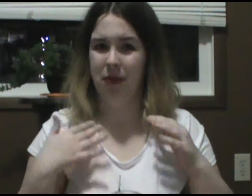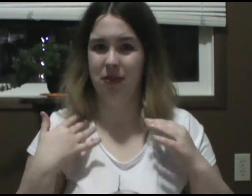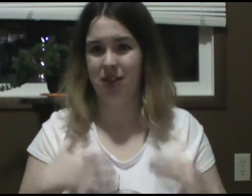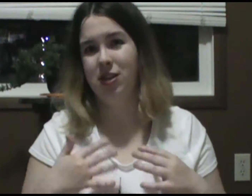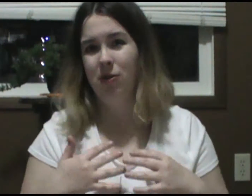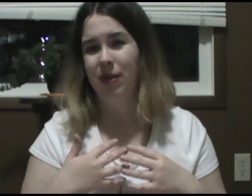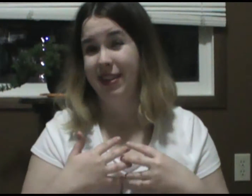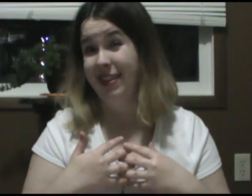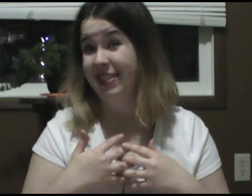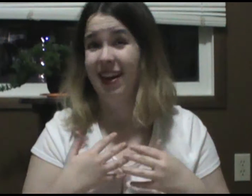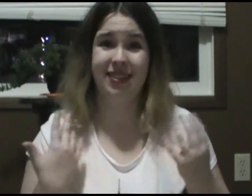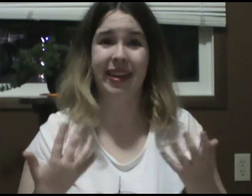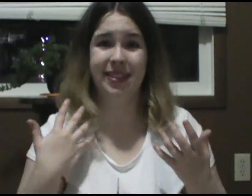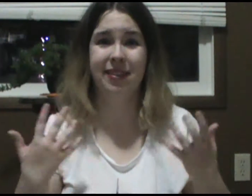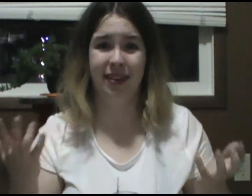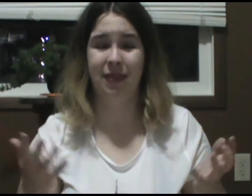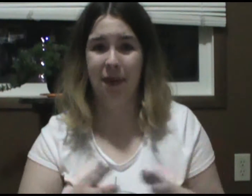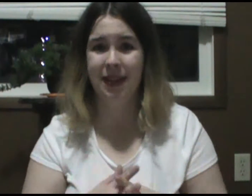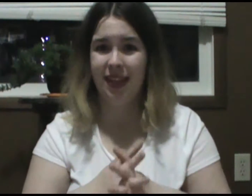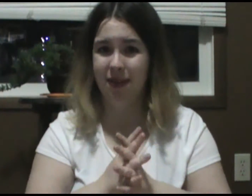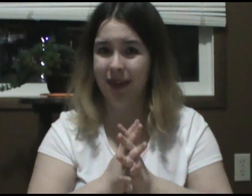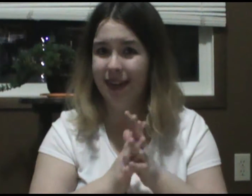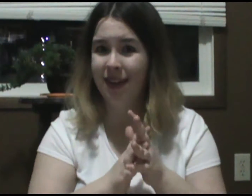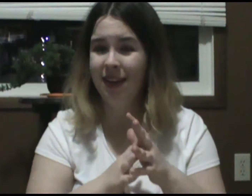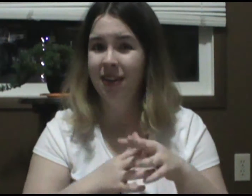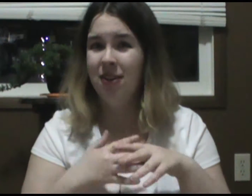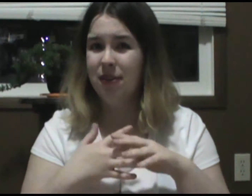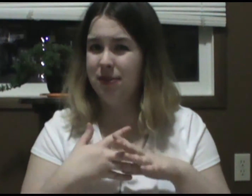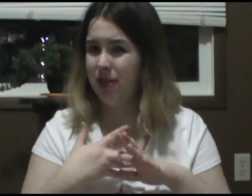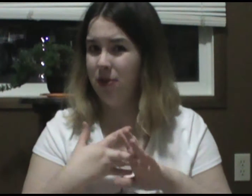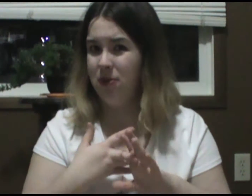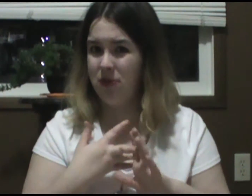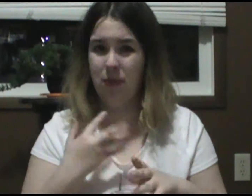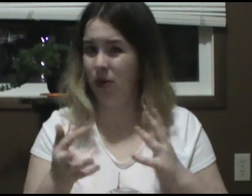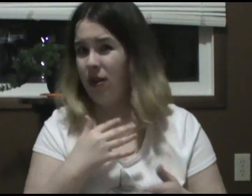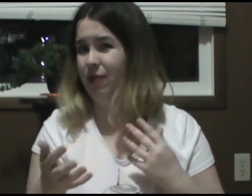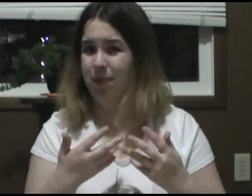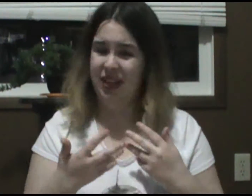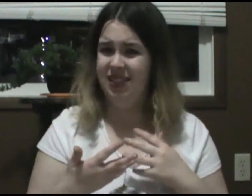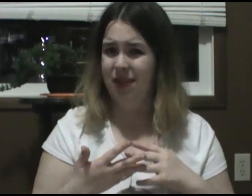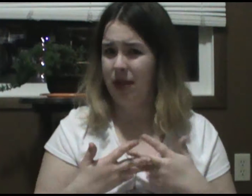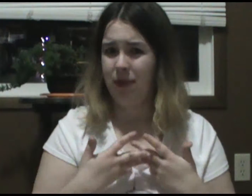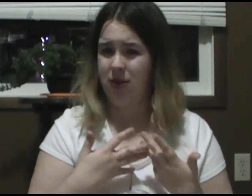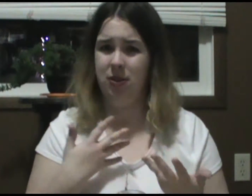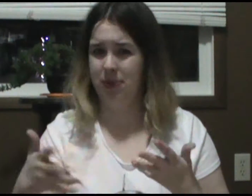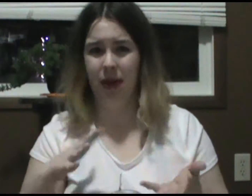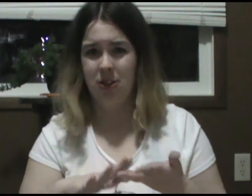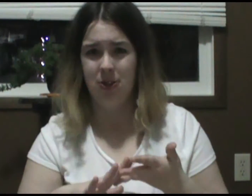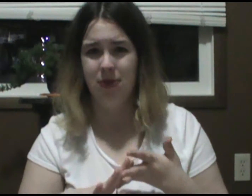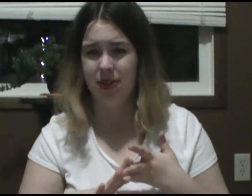to do in this hot desert environment that they were in. So I'm wondering if I missed something where she was wearing shoes or